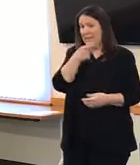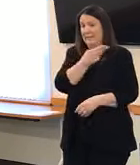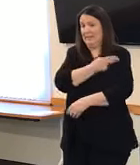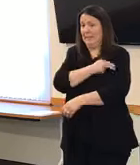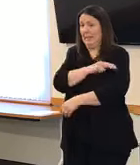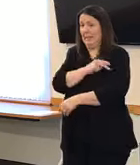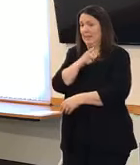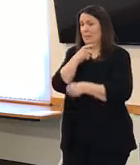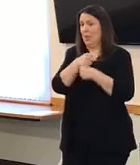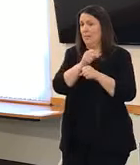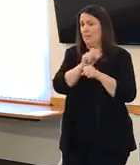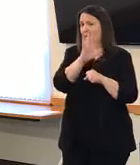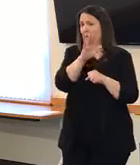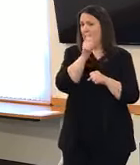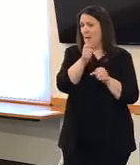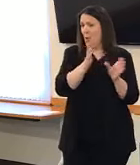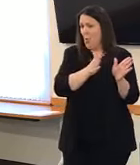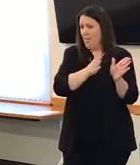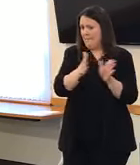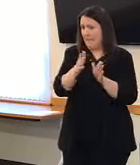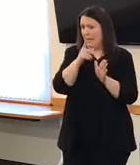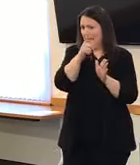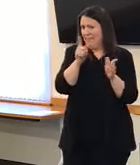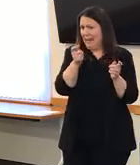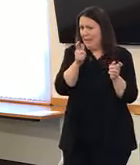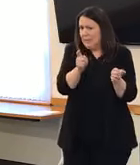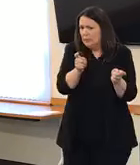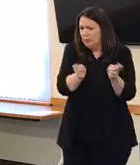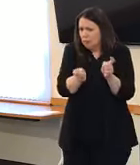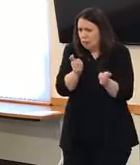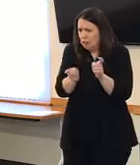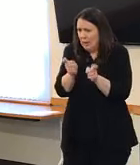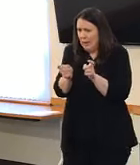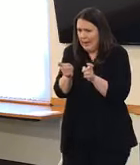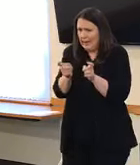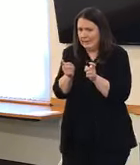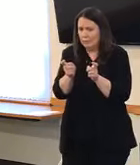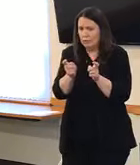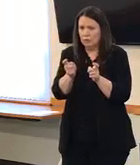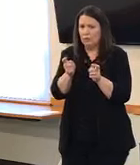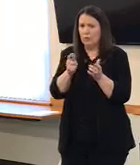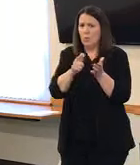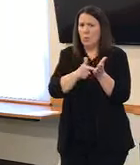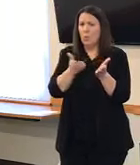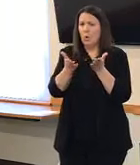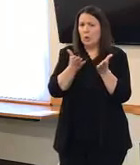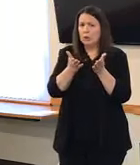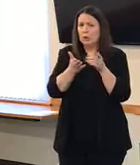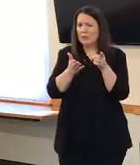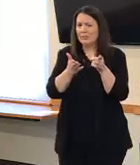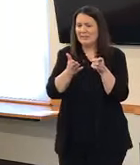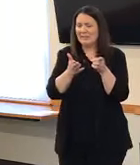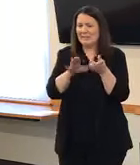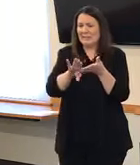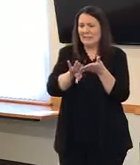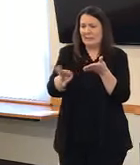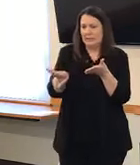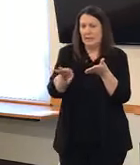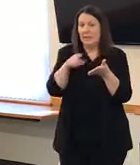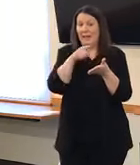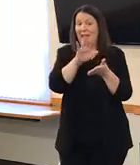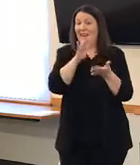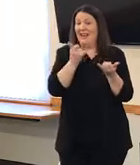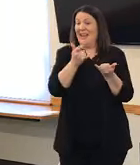the hospital systems made in terms of kind of changing some of their non-essential services that they were offering, they're actually at some of their